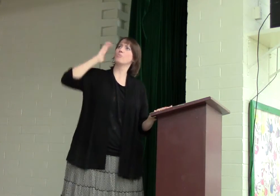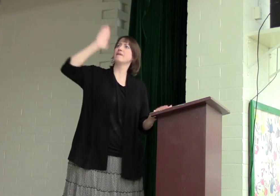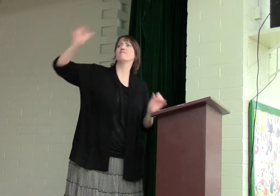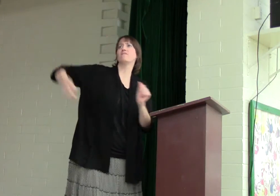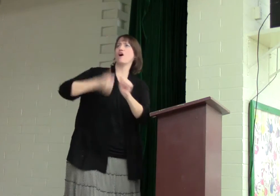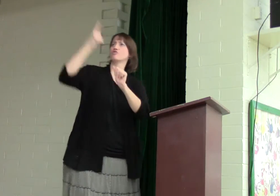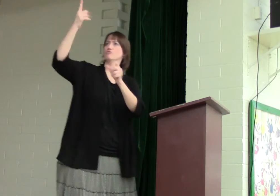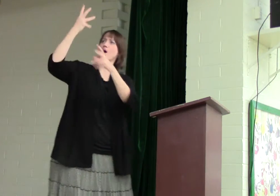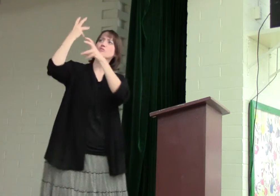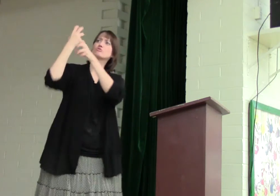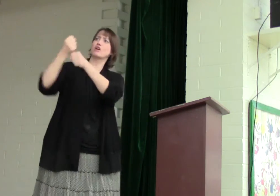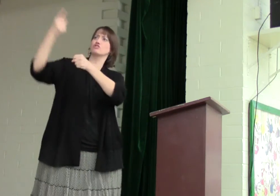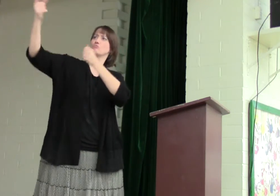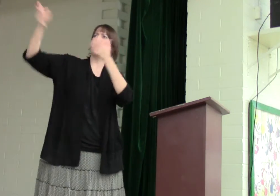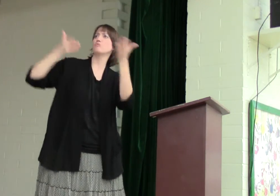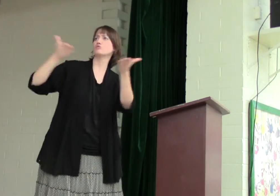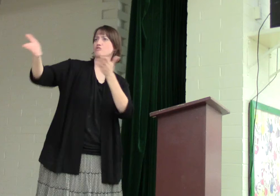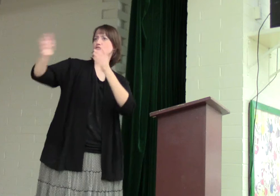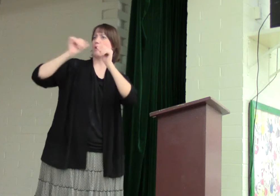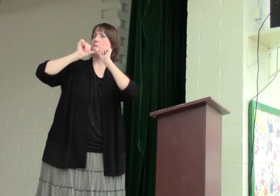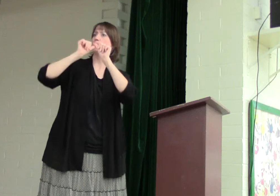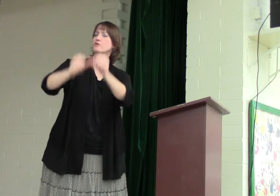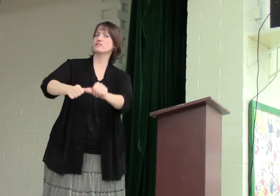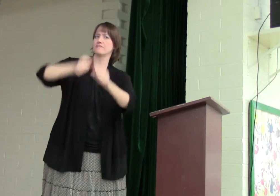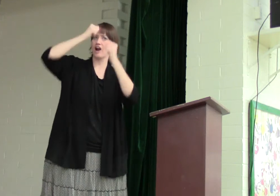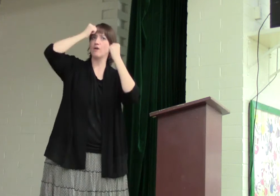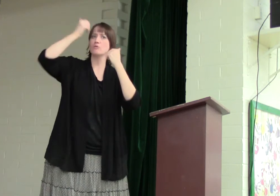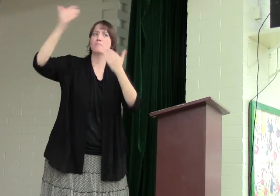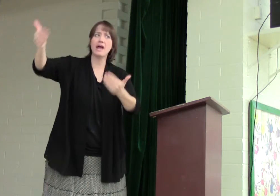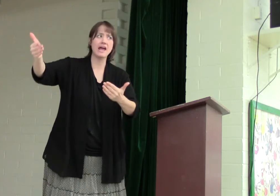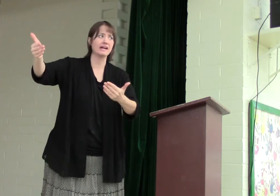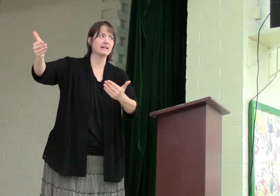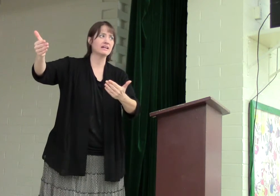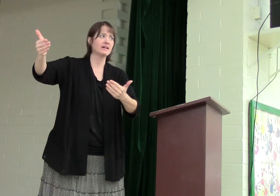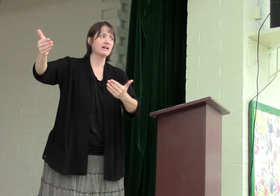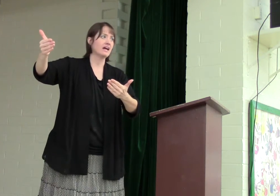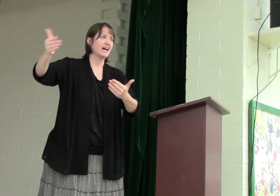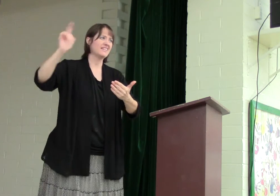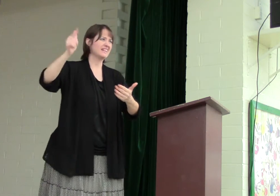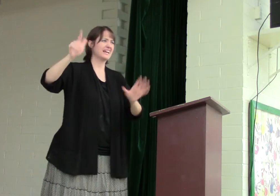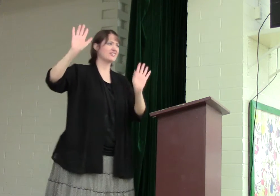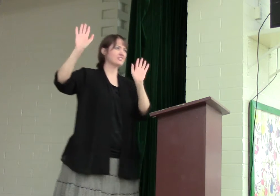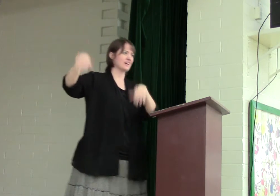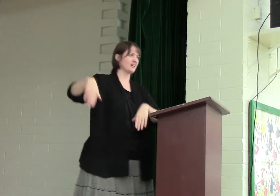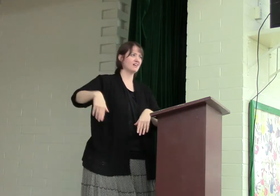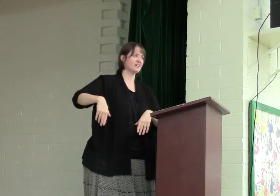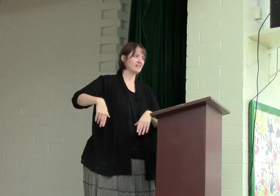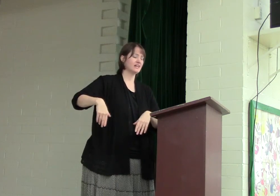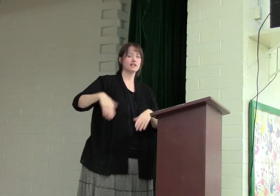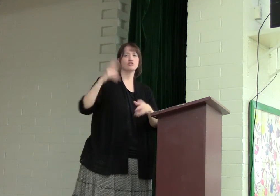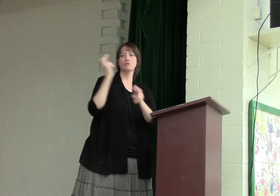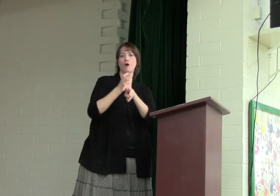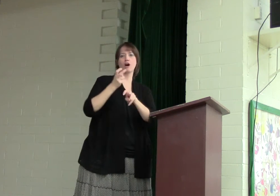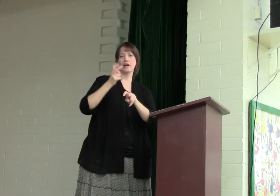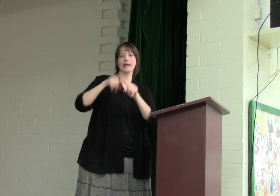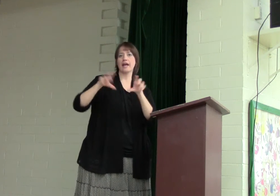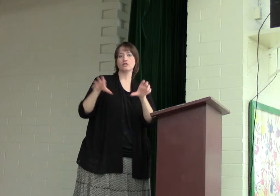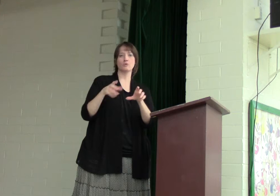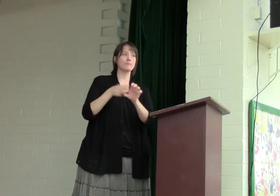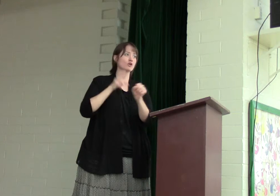will follow you. I will trust you. I will serve you. will persevere. I will obey. And then later say, it's too hard. I can't do it. I'm going